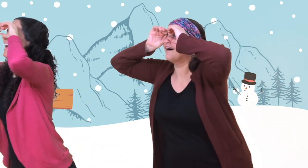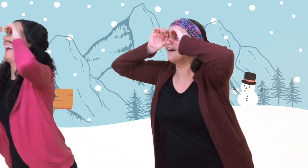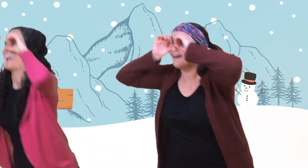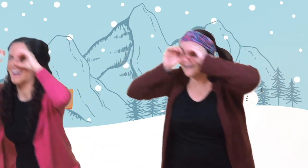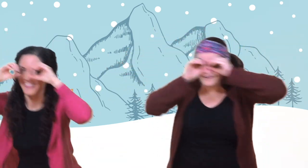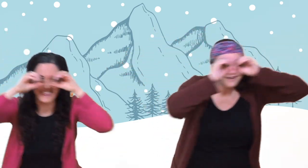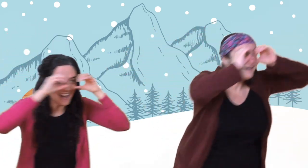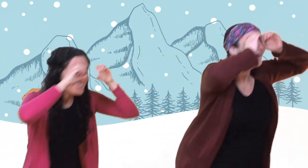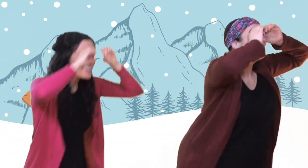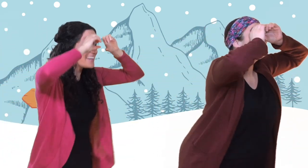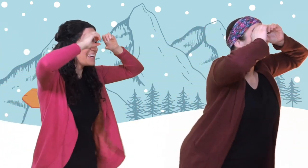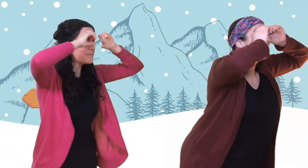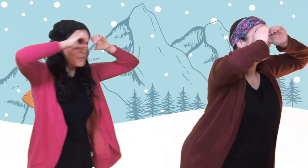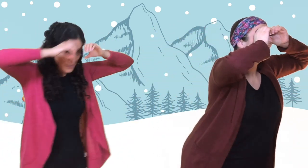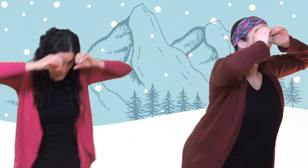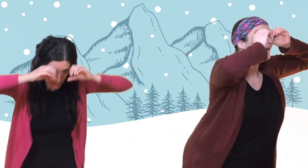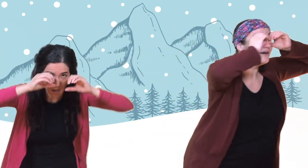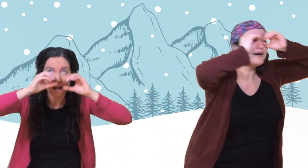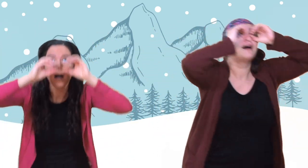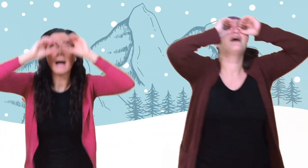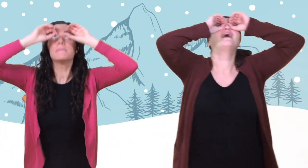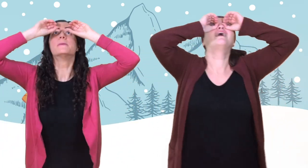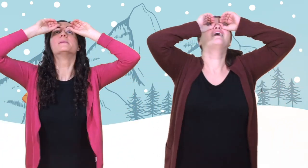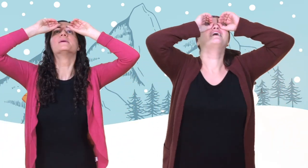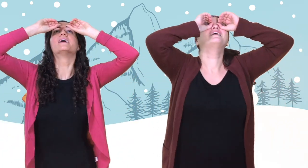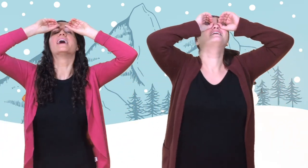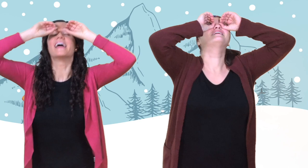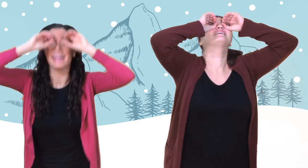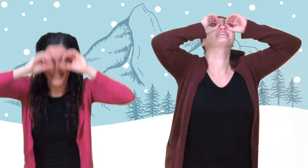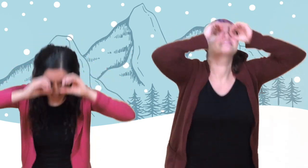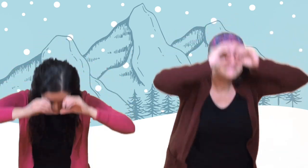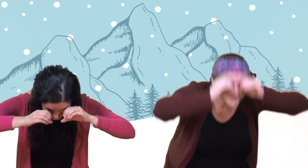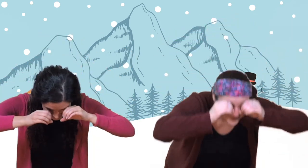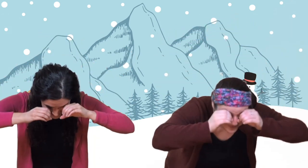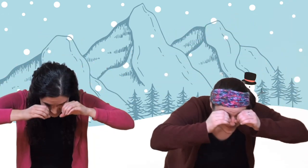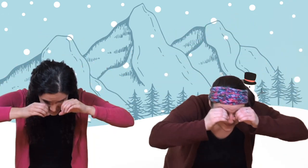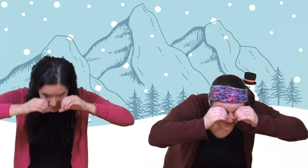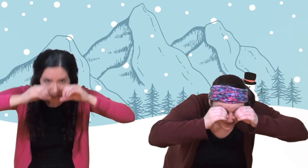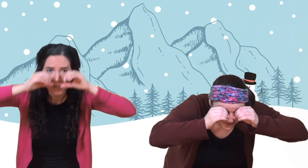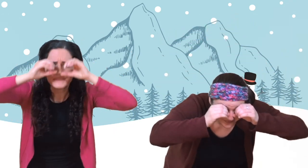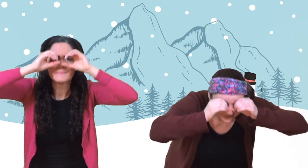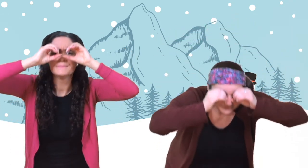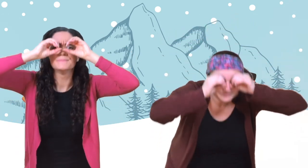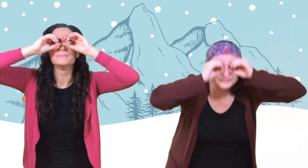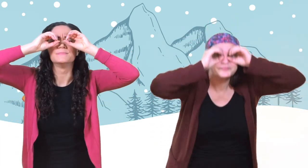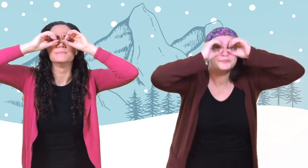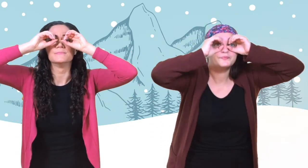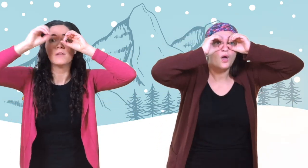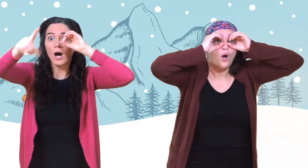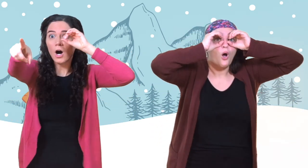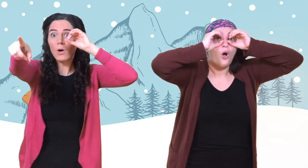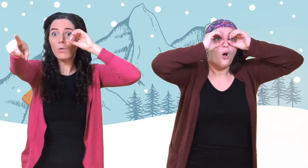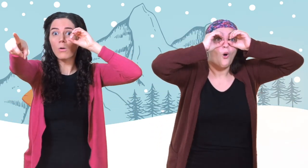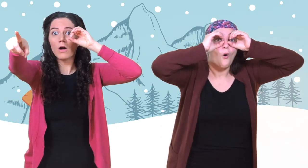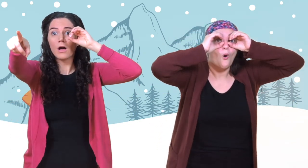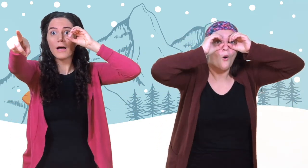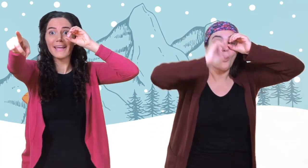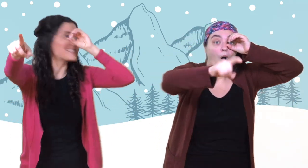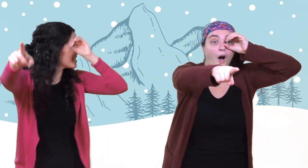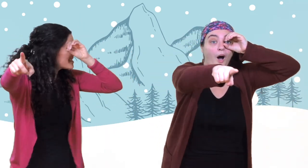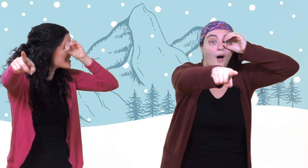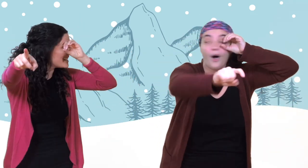and that way. Look up and down. Hmm. Oh!